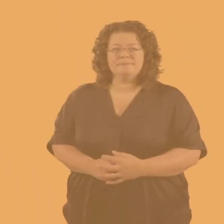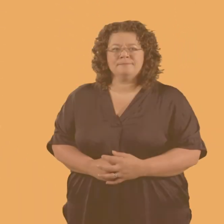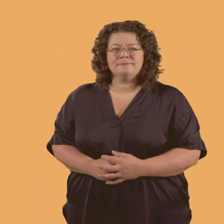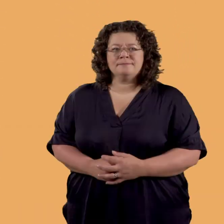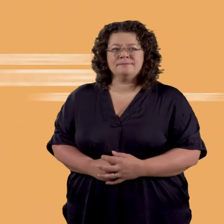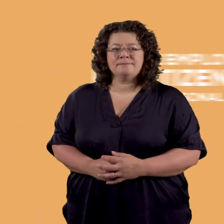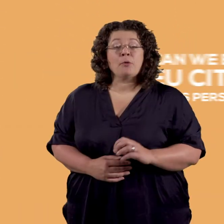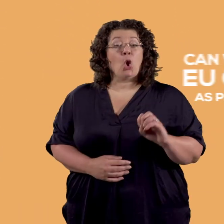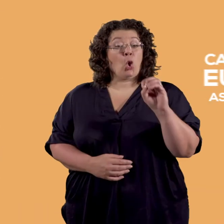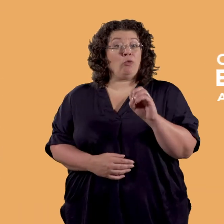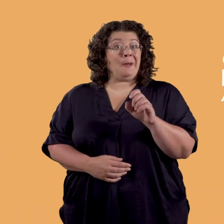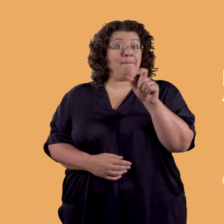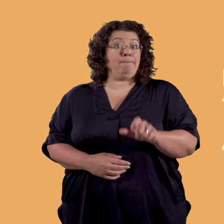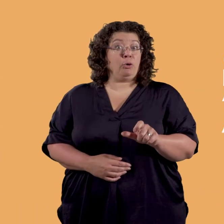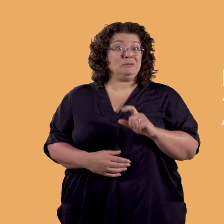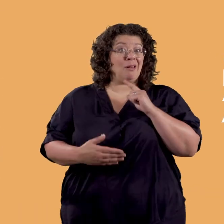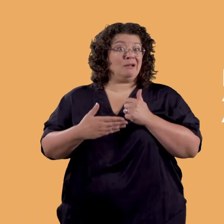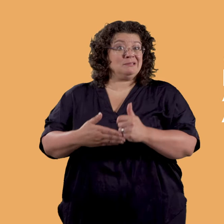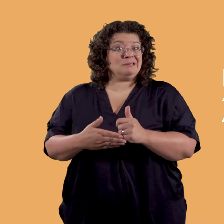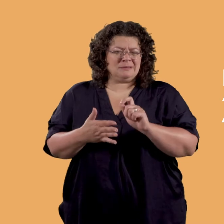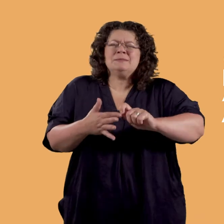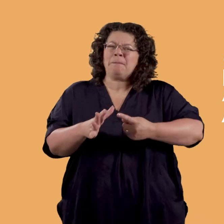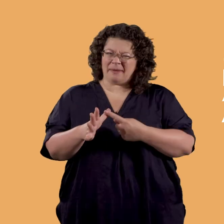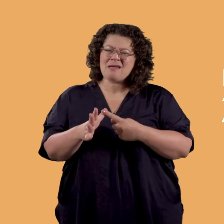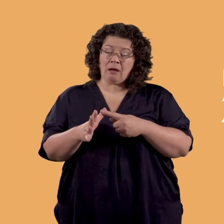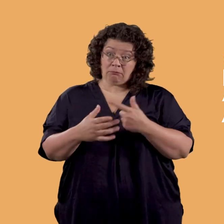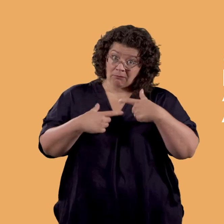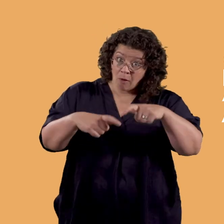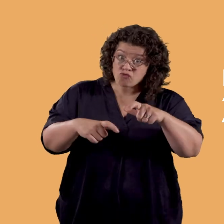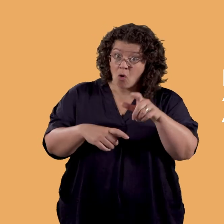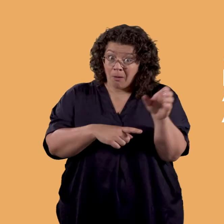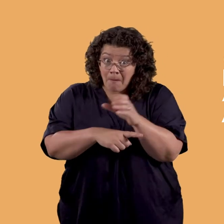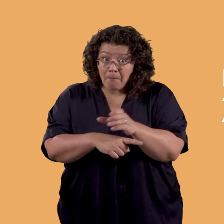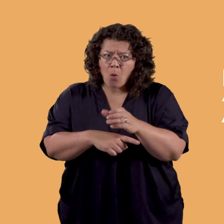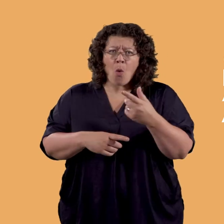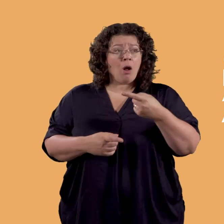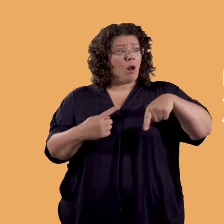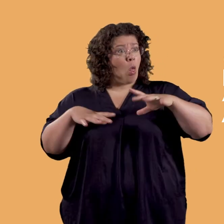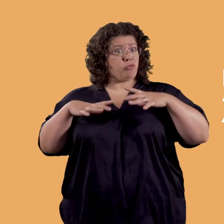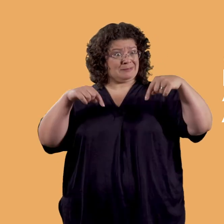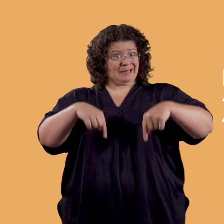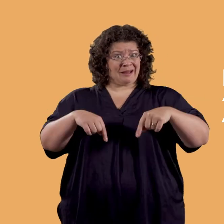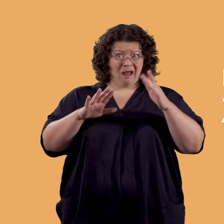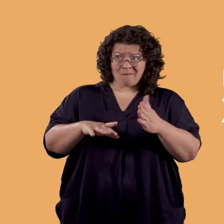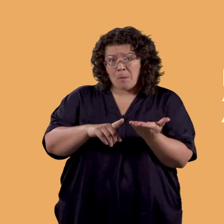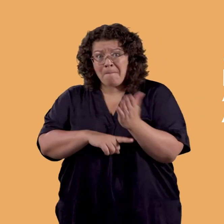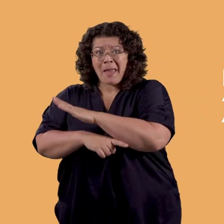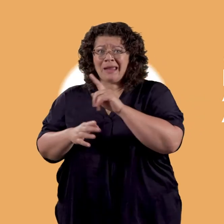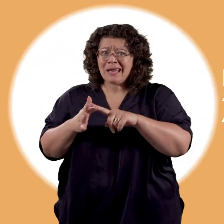Can we continue to employ European personal assistants? Will those already here have to return to the EU? A research